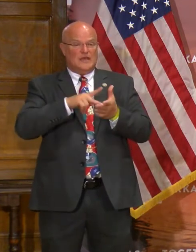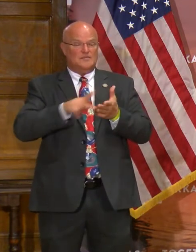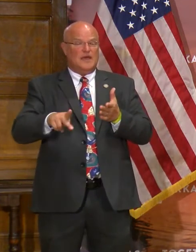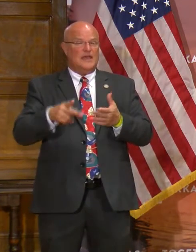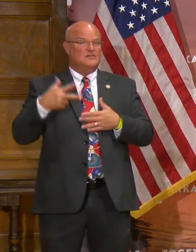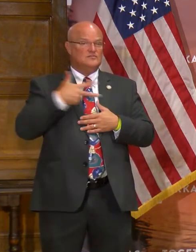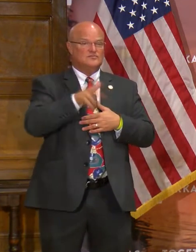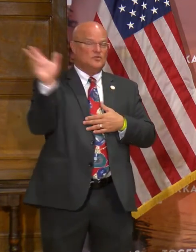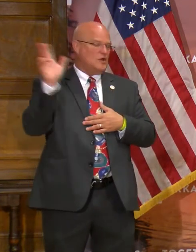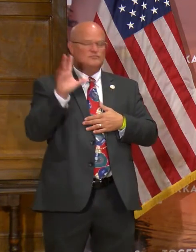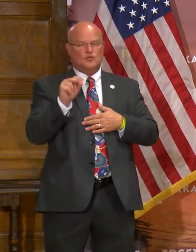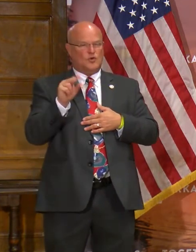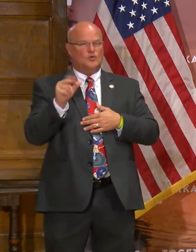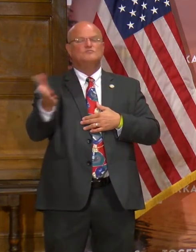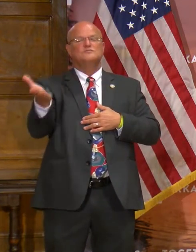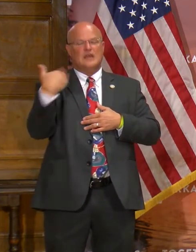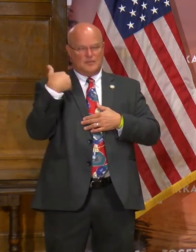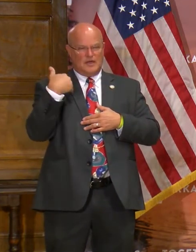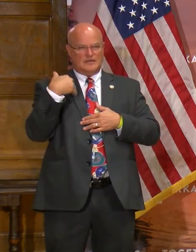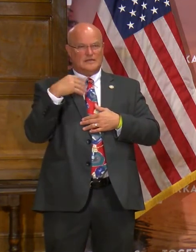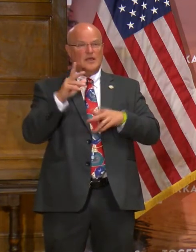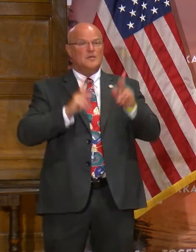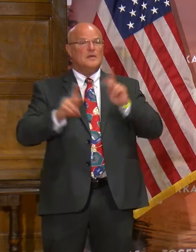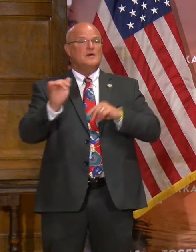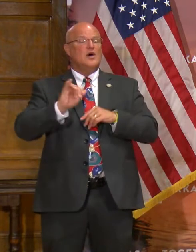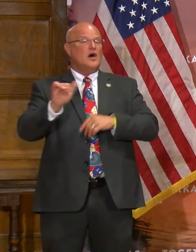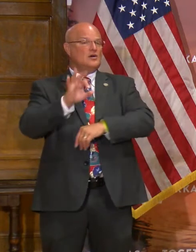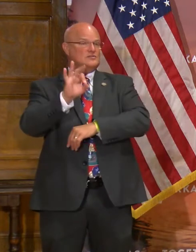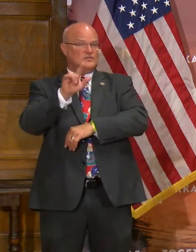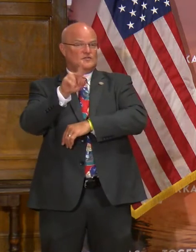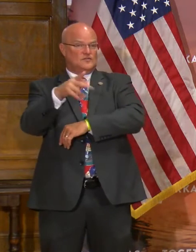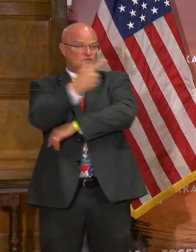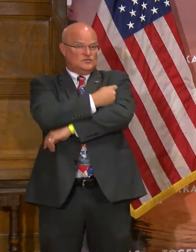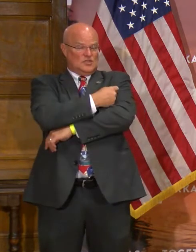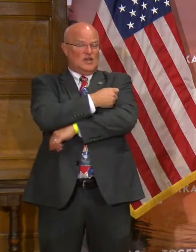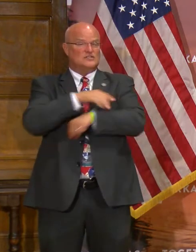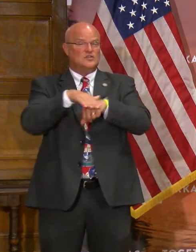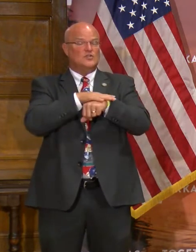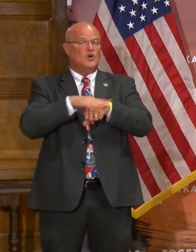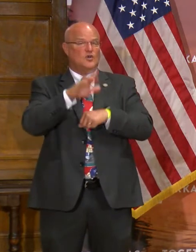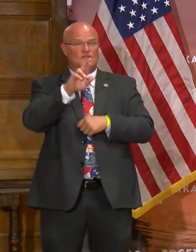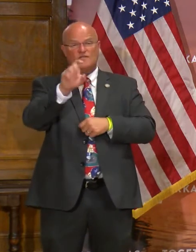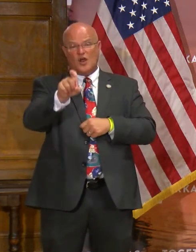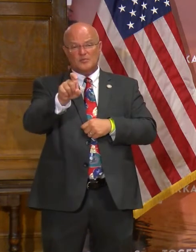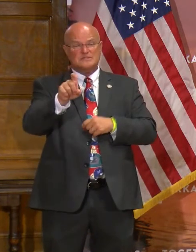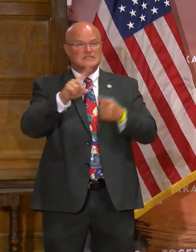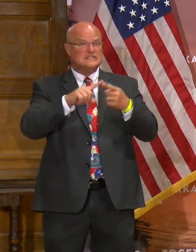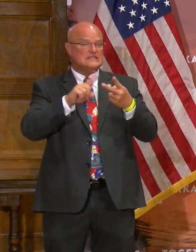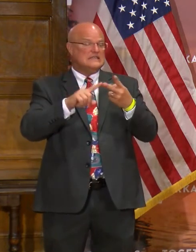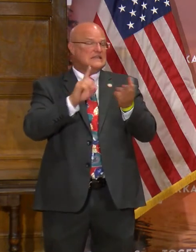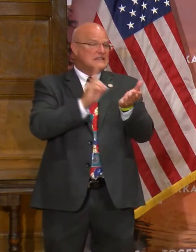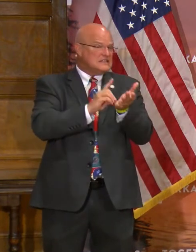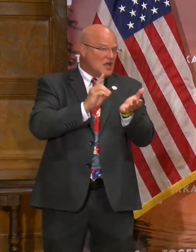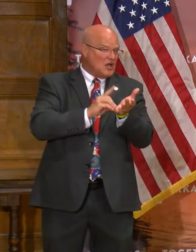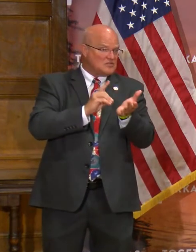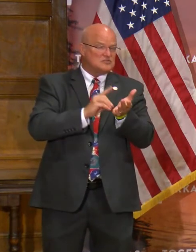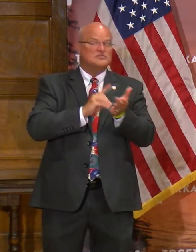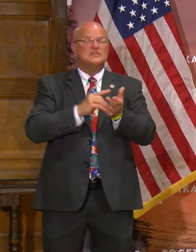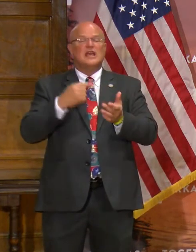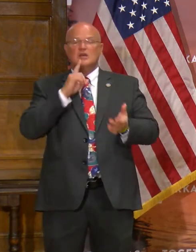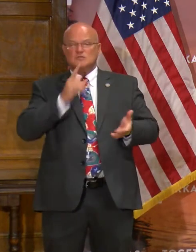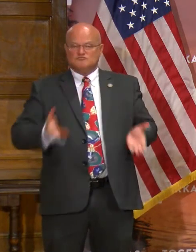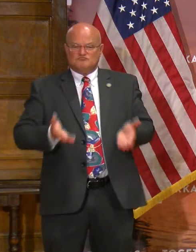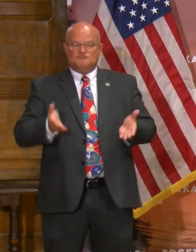pay. People can also get their flu vaccines at local pharmacies or their doctors. And we strongly